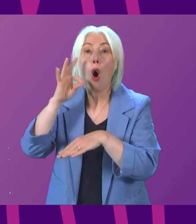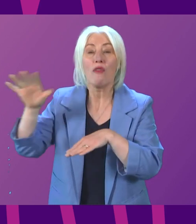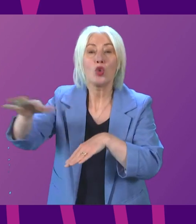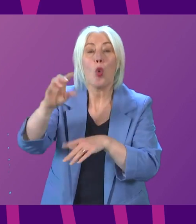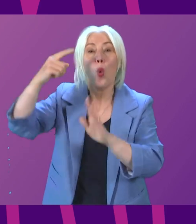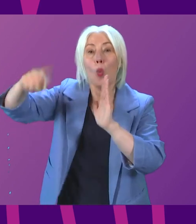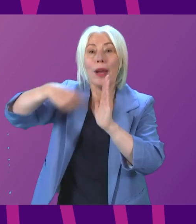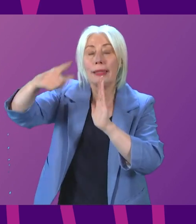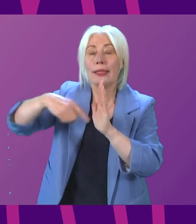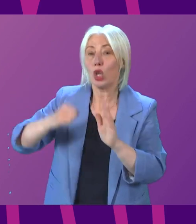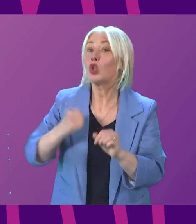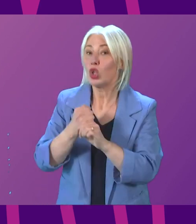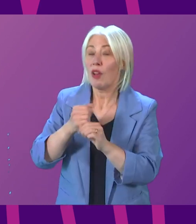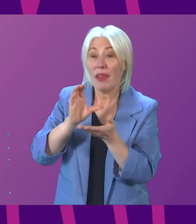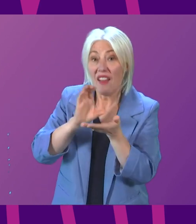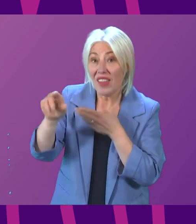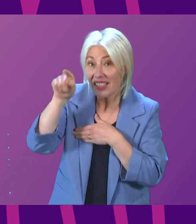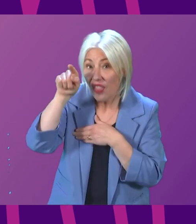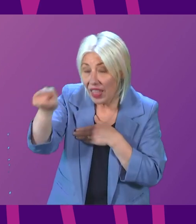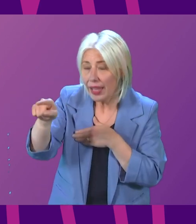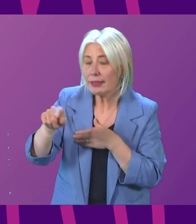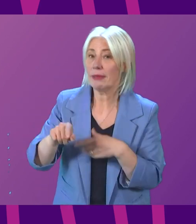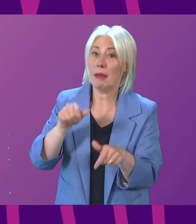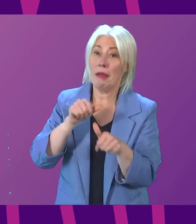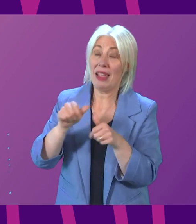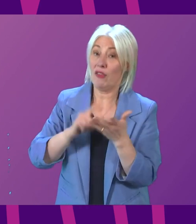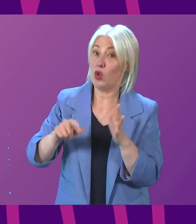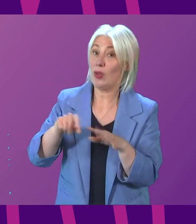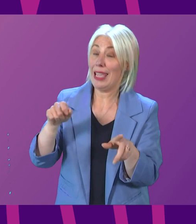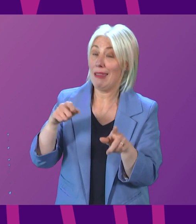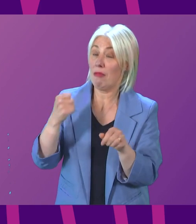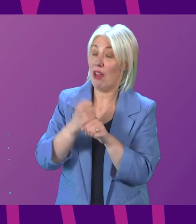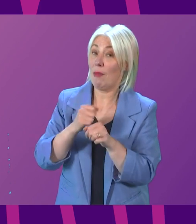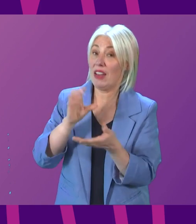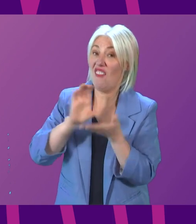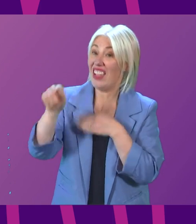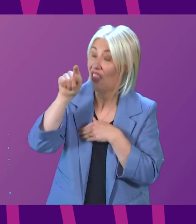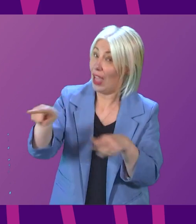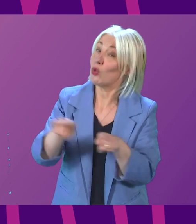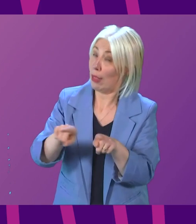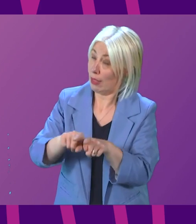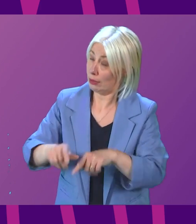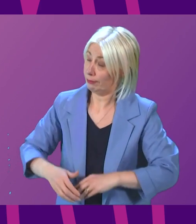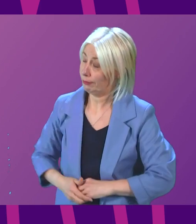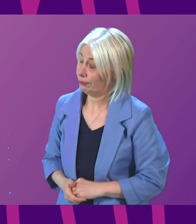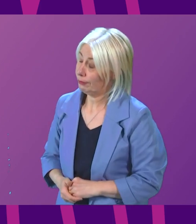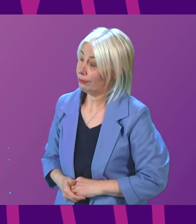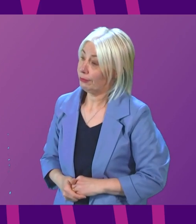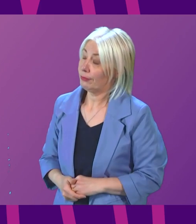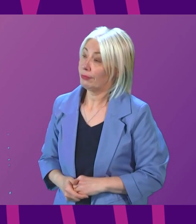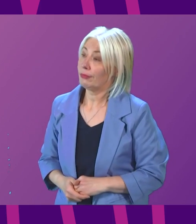is investing in that. And I think it would be far better to see the UK Government follow suit. Question number four, Myrtle Fraser.